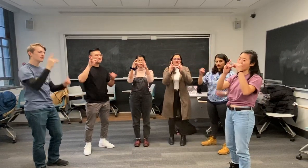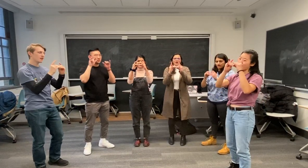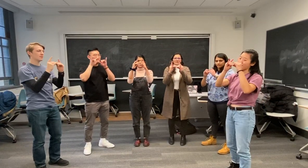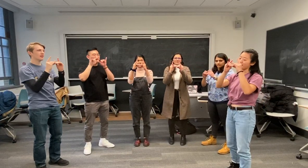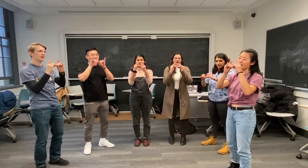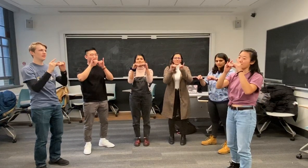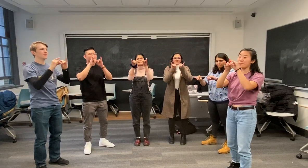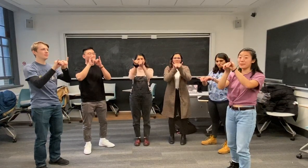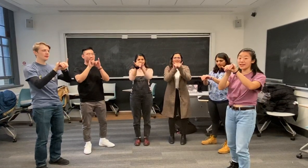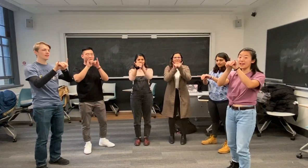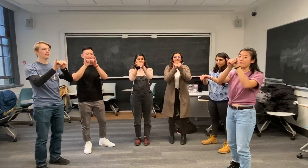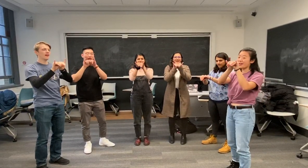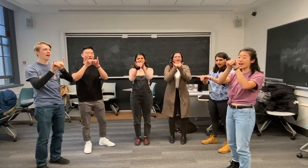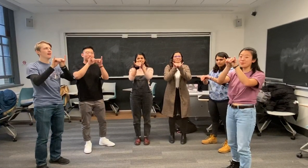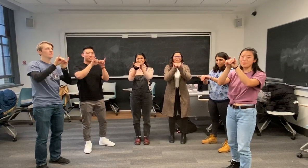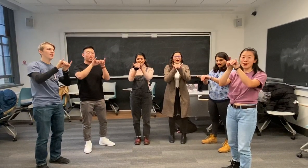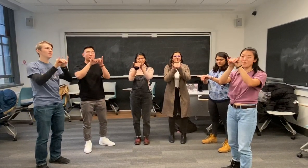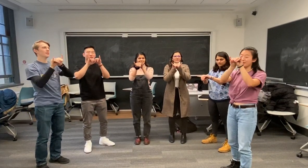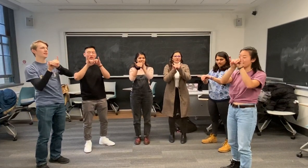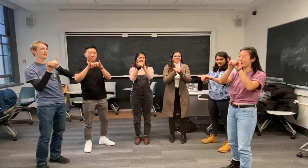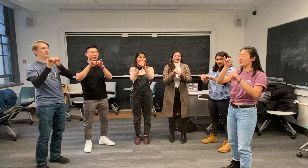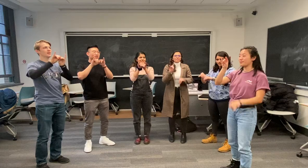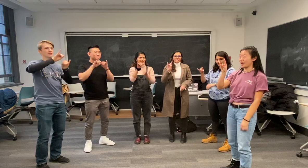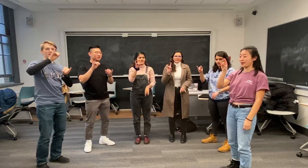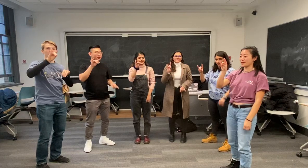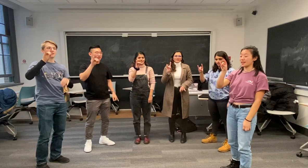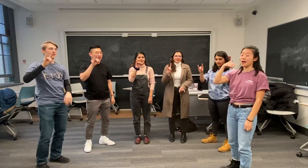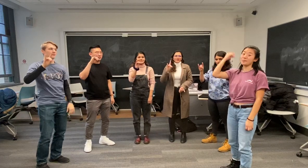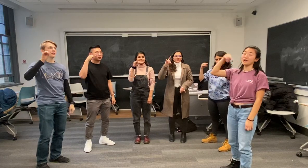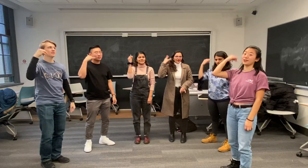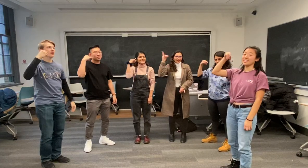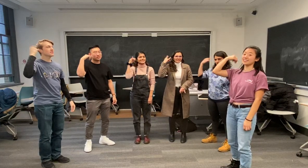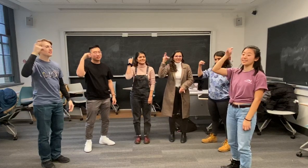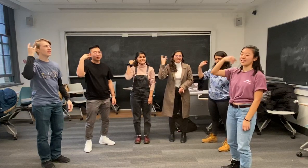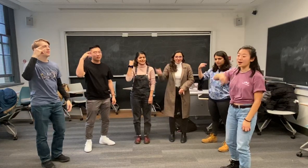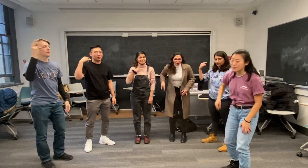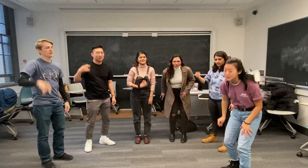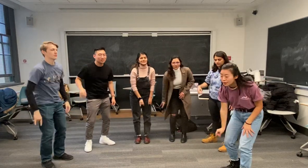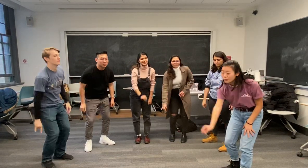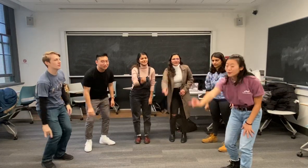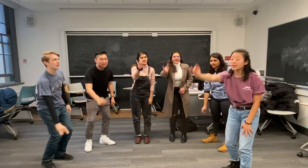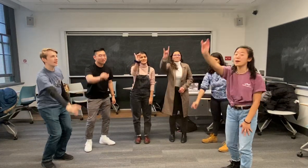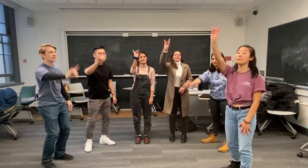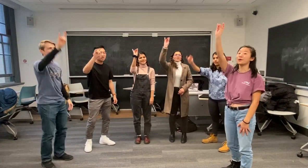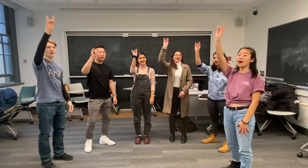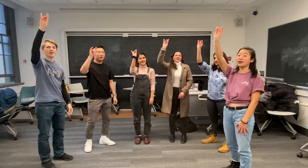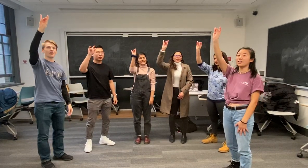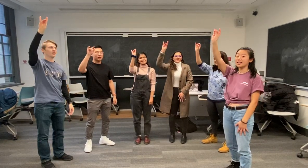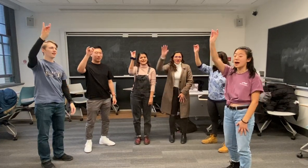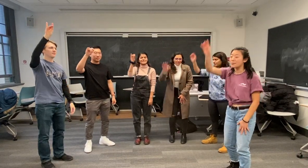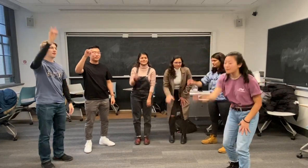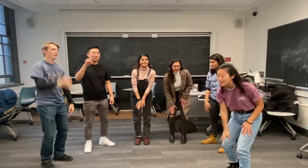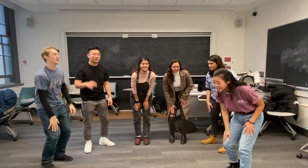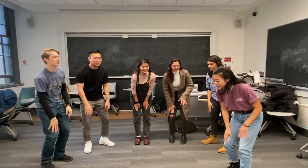drama Llamas, big, fat, mama Llamas, baby Llamas, crazy Llamas, don't forget Baraka Llamas, fish,